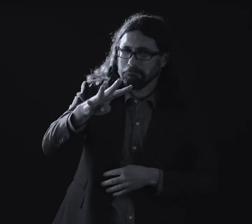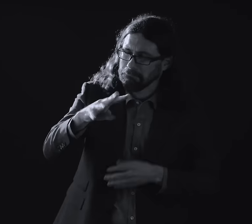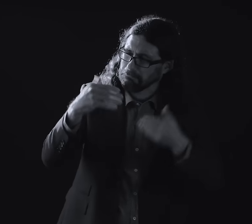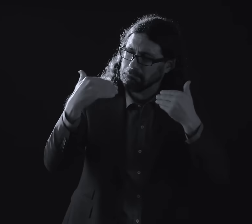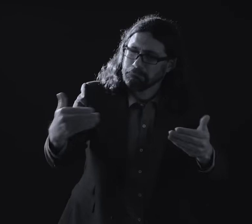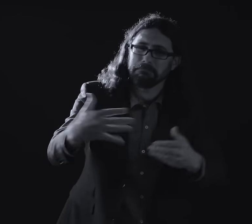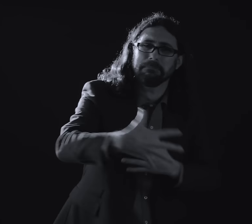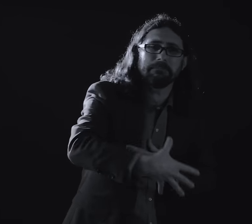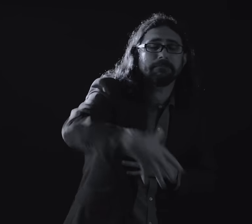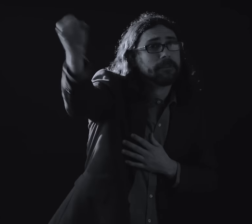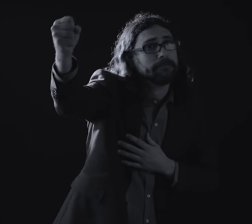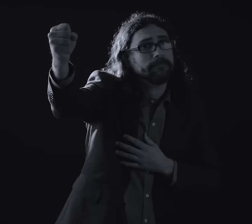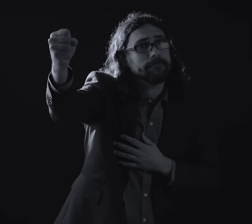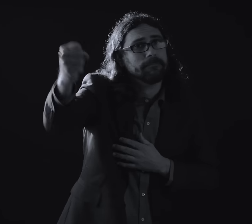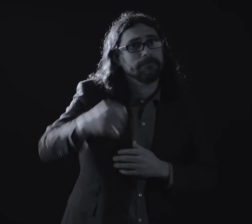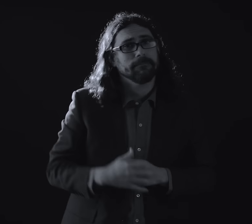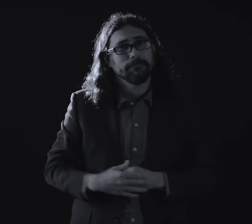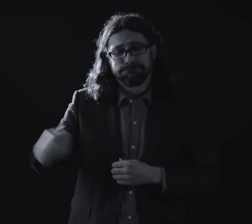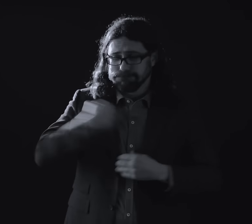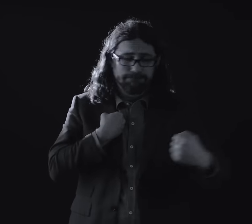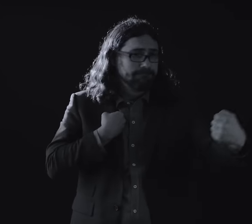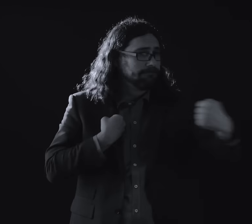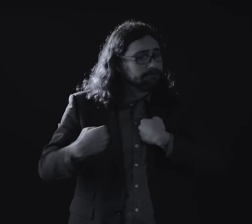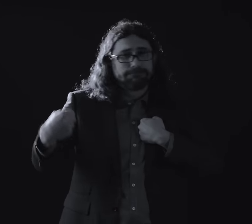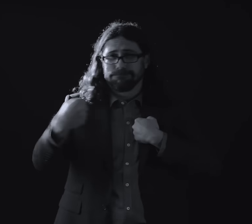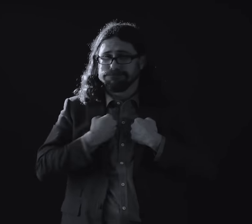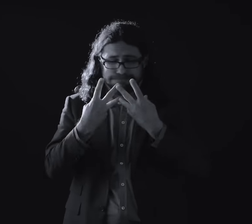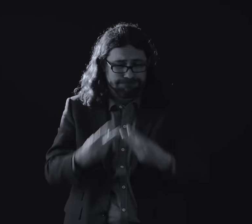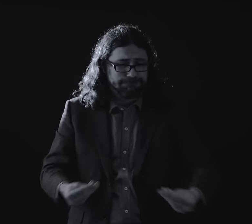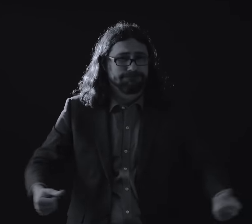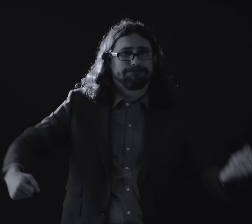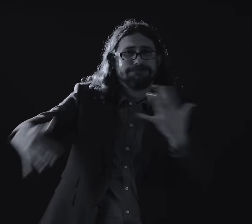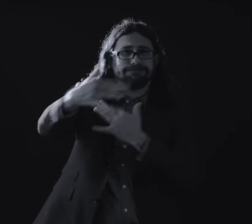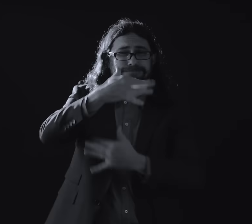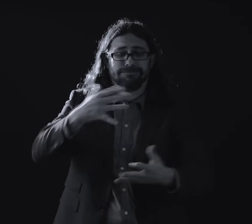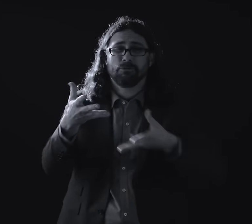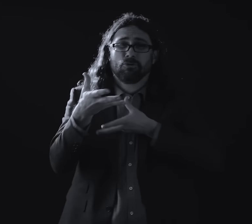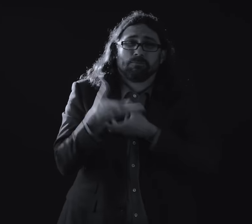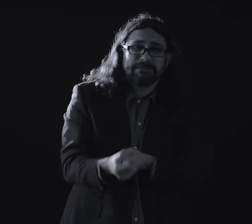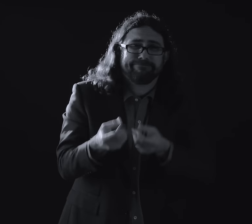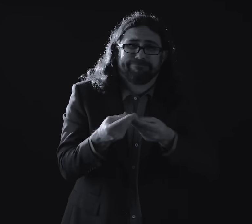Bash to dust and trust Distressed red cheeks Caved in